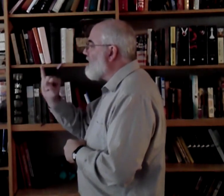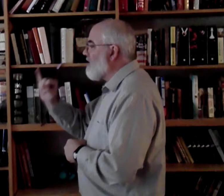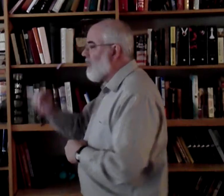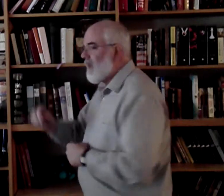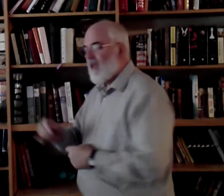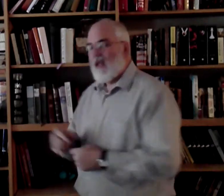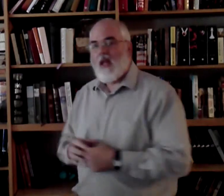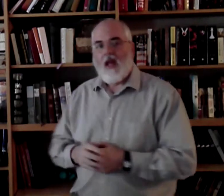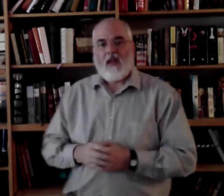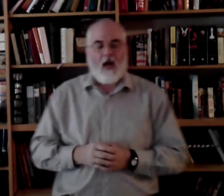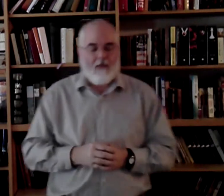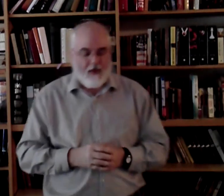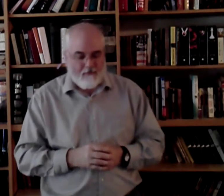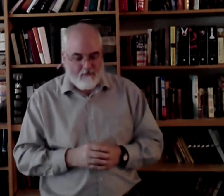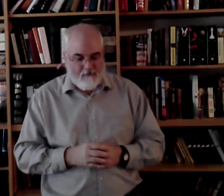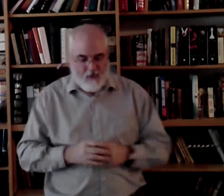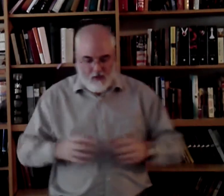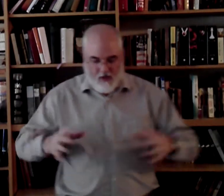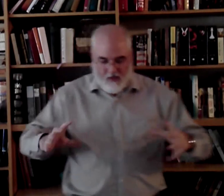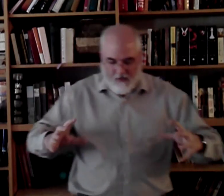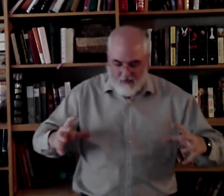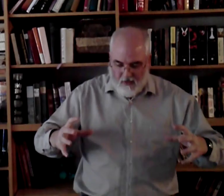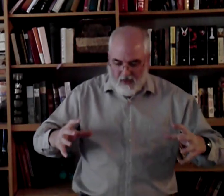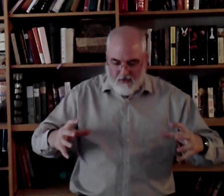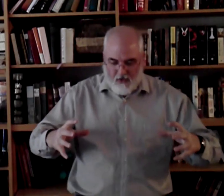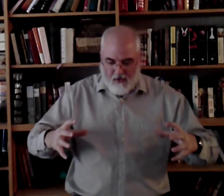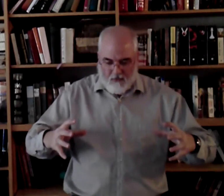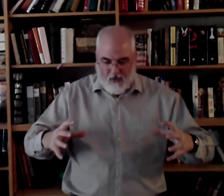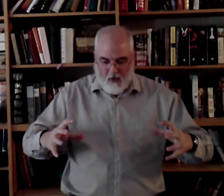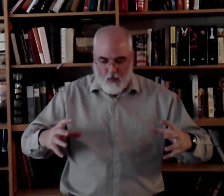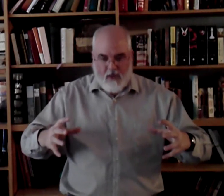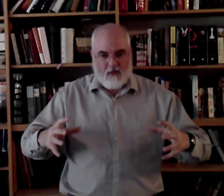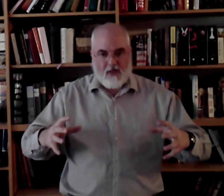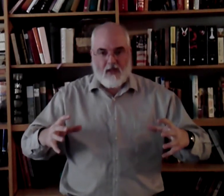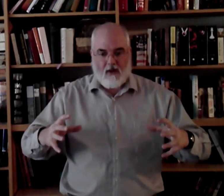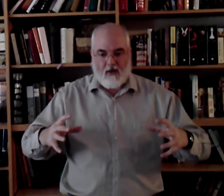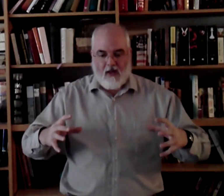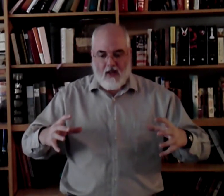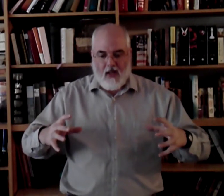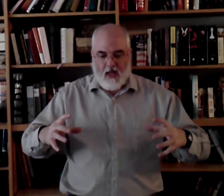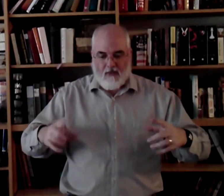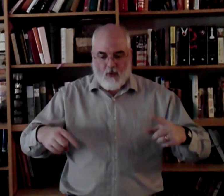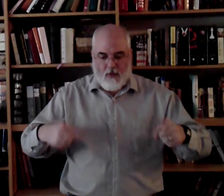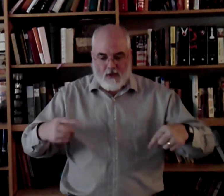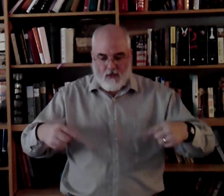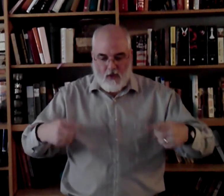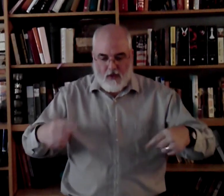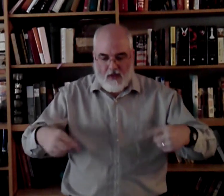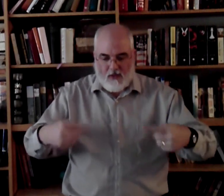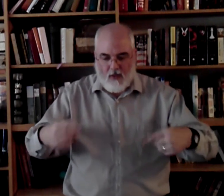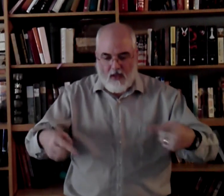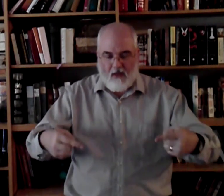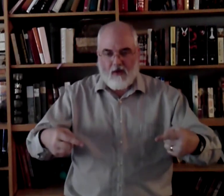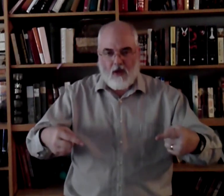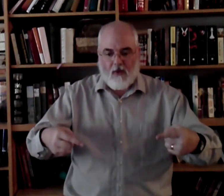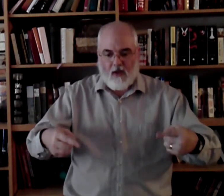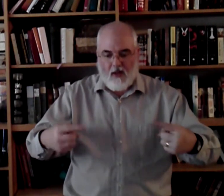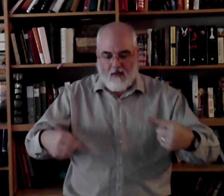coming. Okay? Think of that you have wheels here, all right? If the wheels are rolling this way, you're going. If the